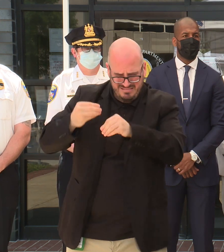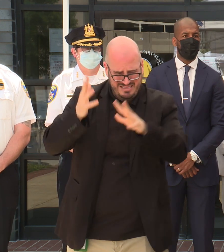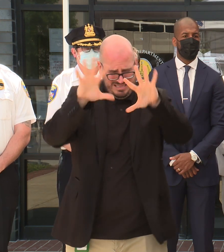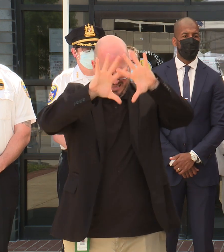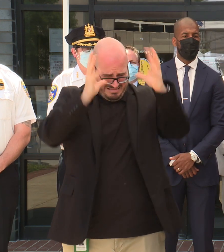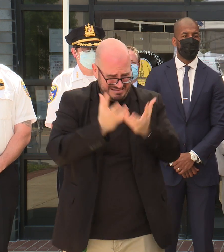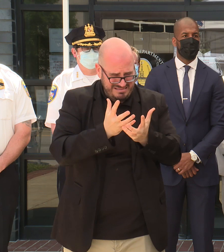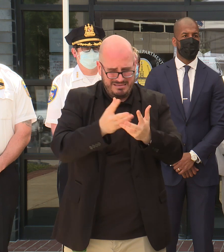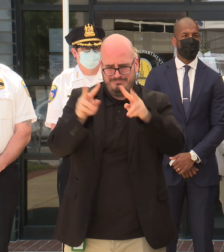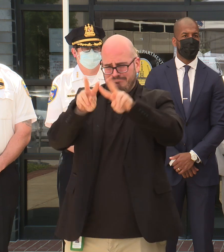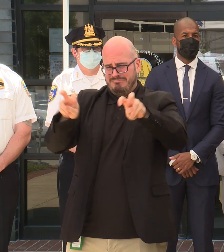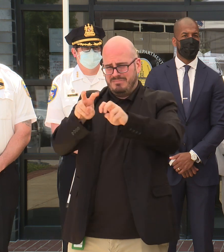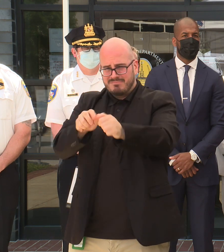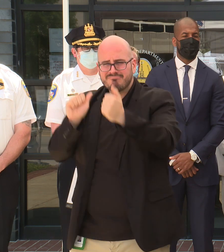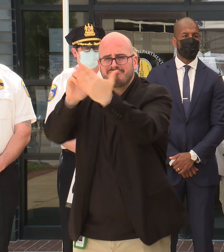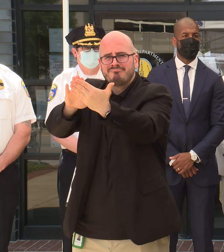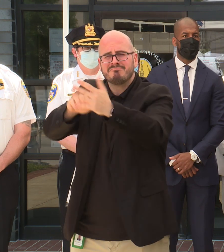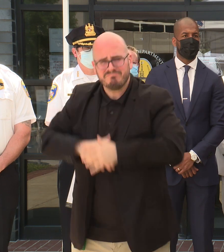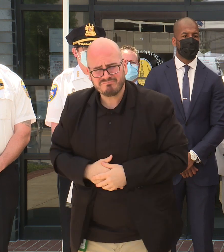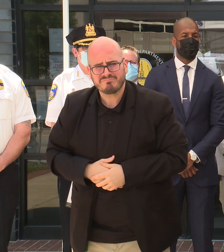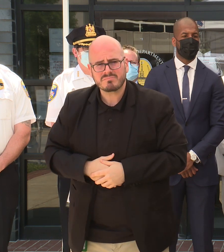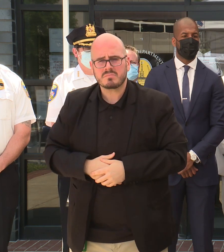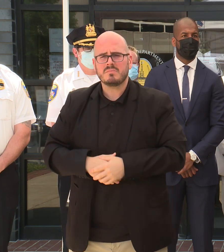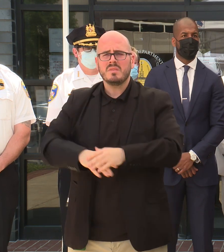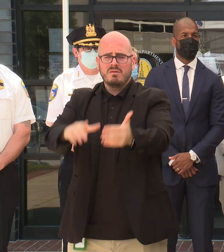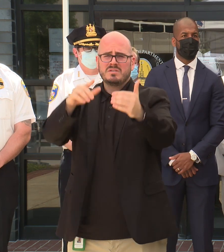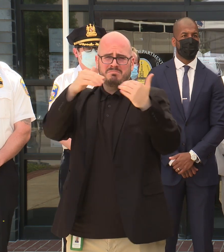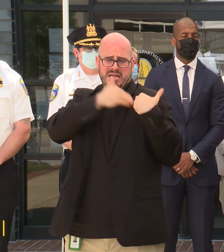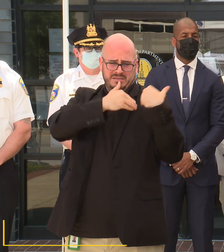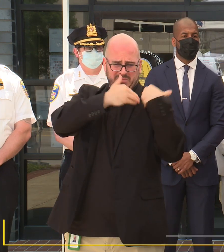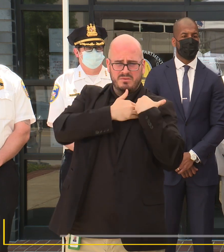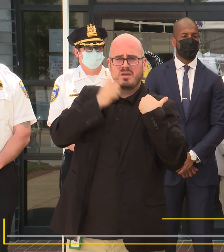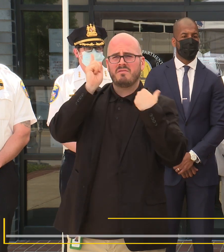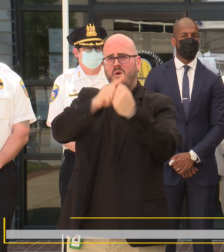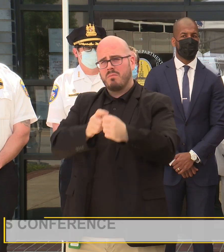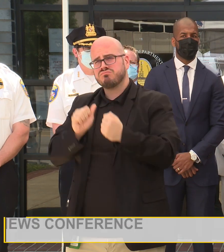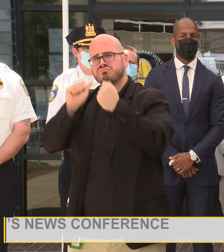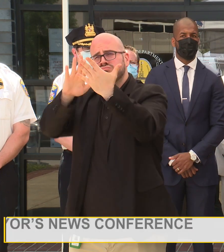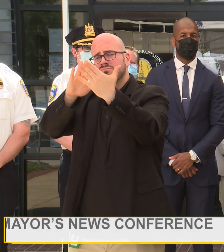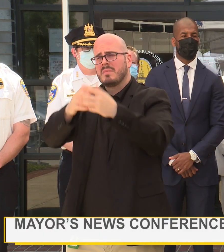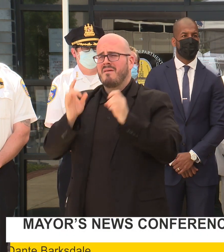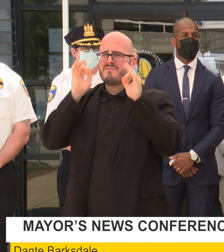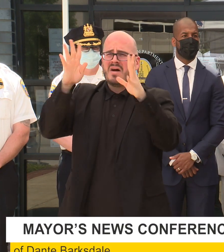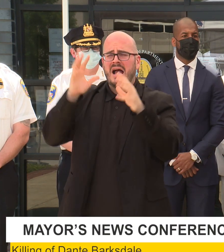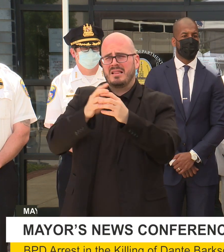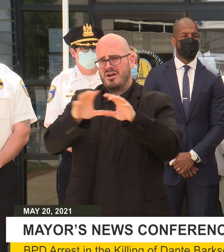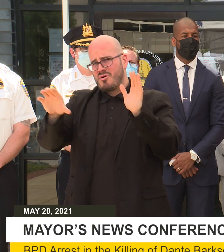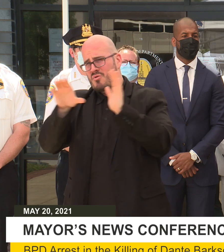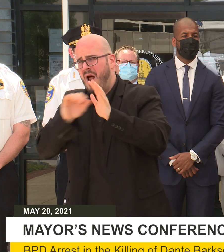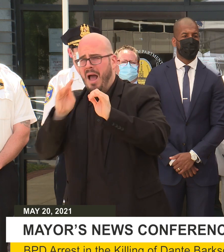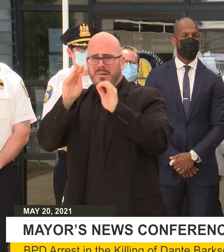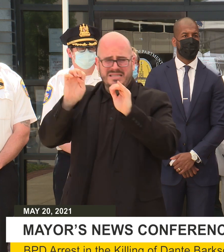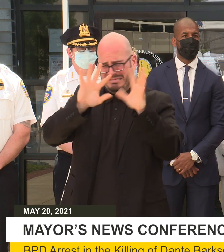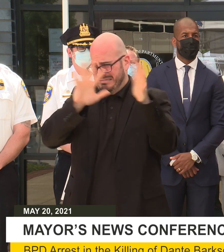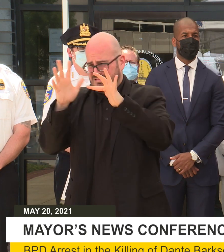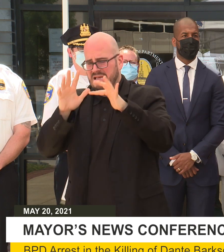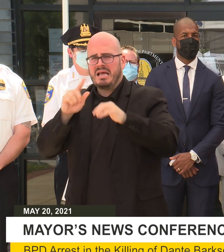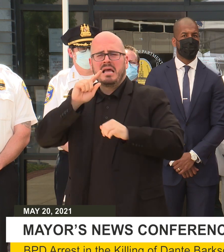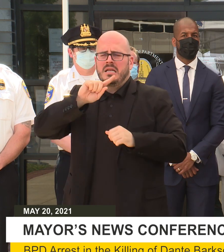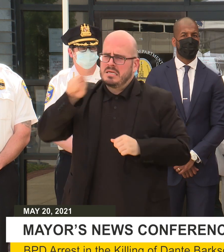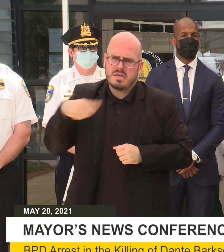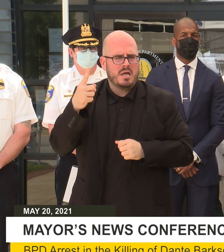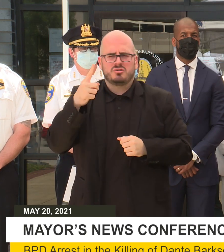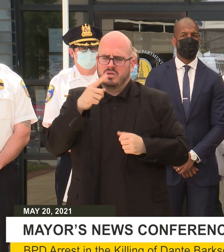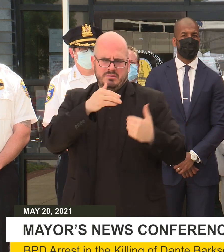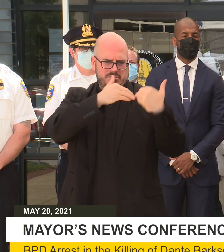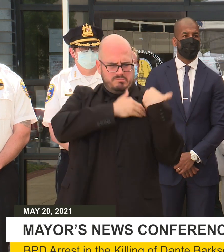And let me be clear, the responsibility of tackling violent crime does not and cannot rely solely on the shoulders